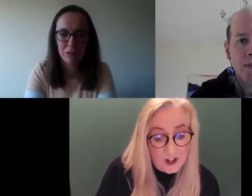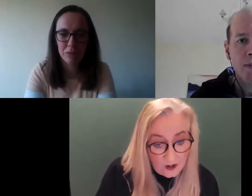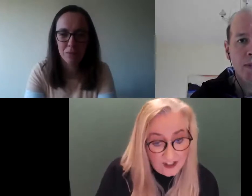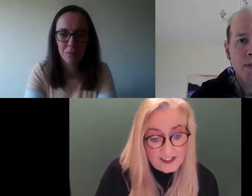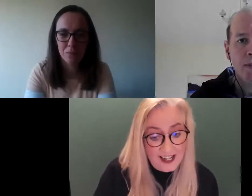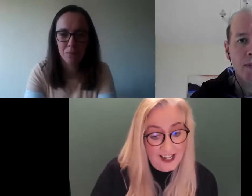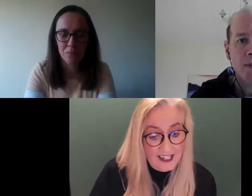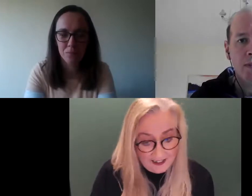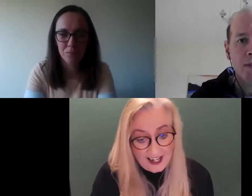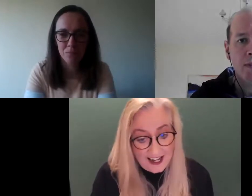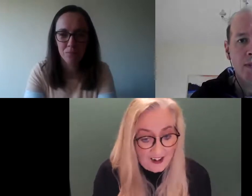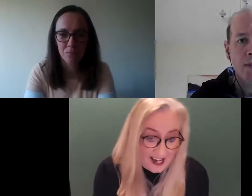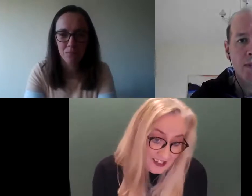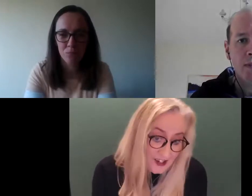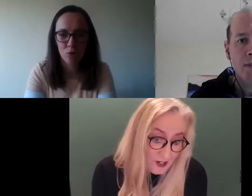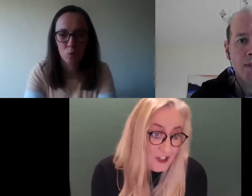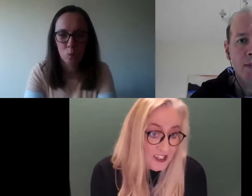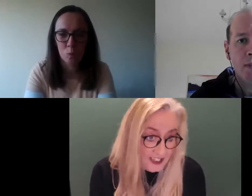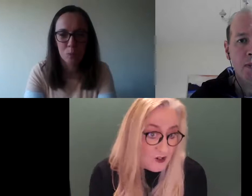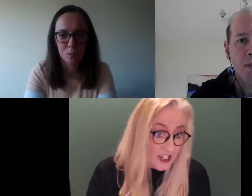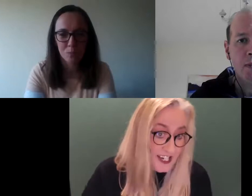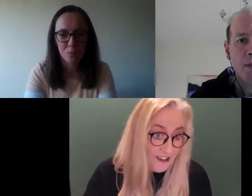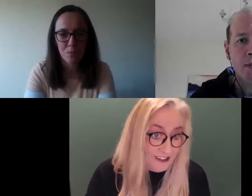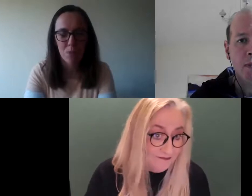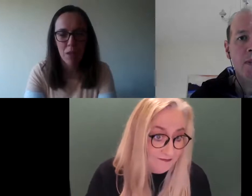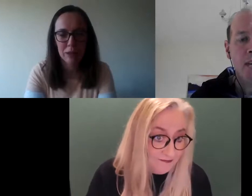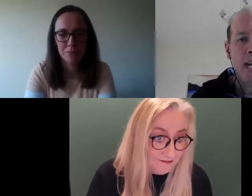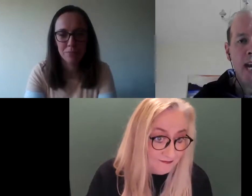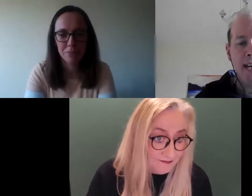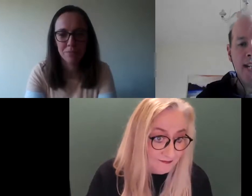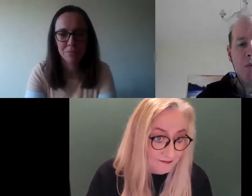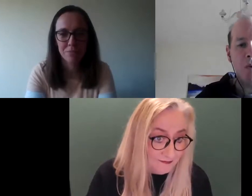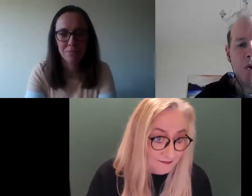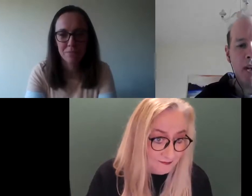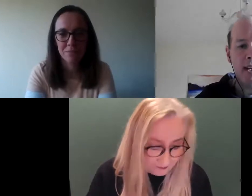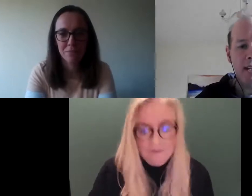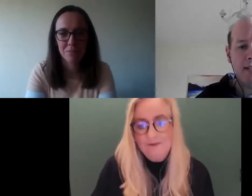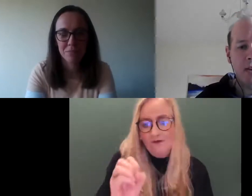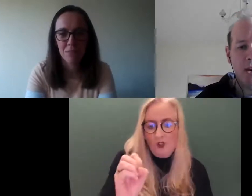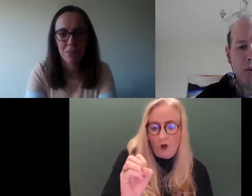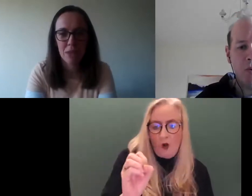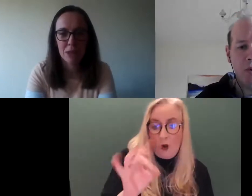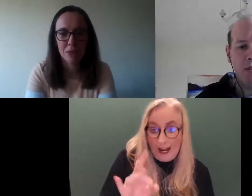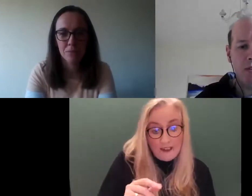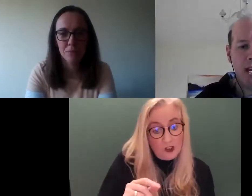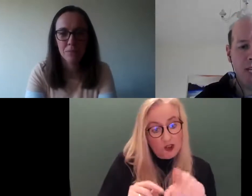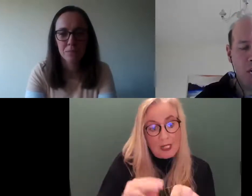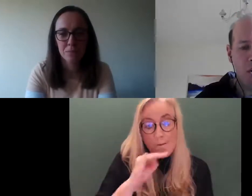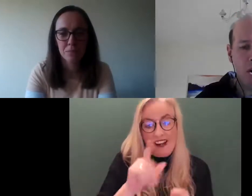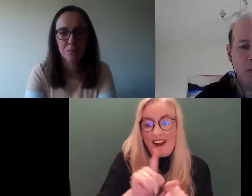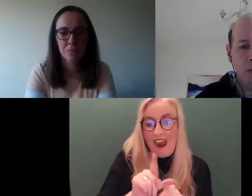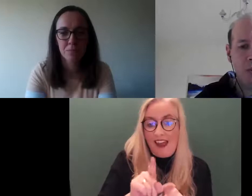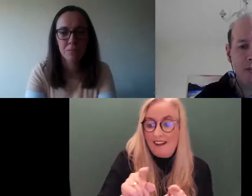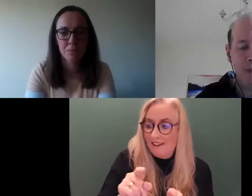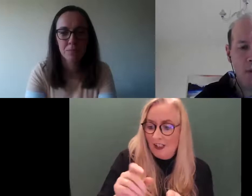service for us, the deaf community in Cork and Kerry. OK. And that would work. Like, South Doc would then